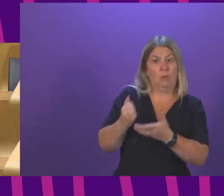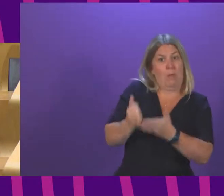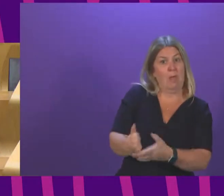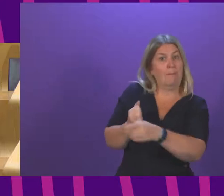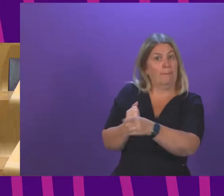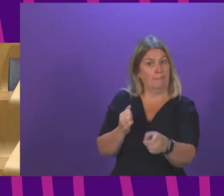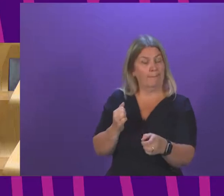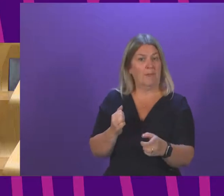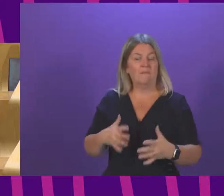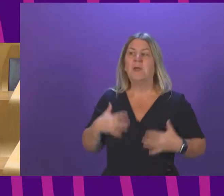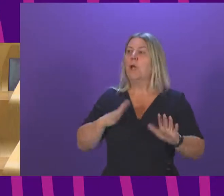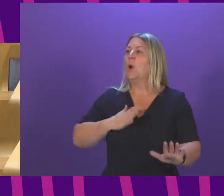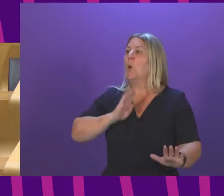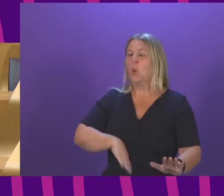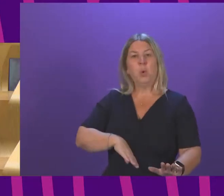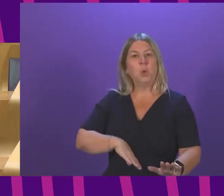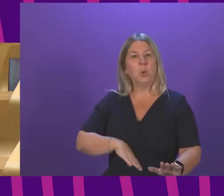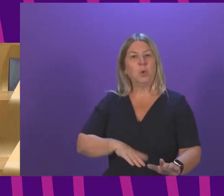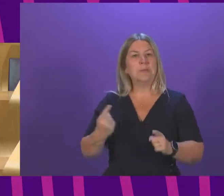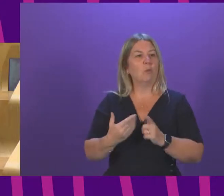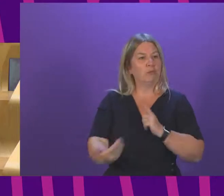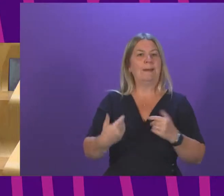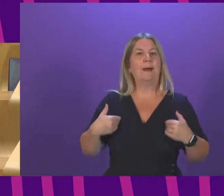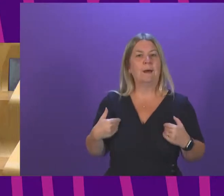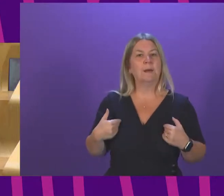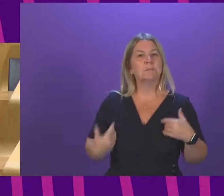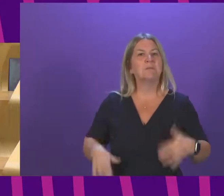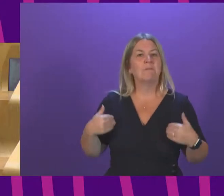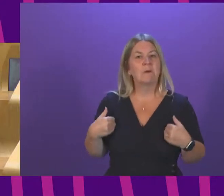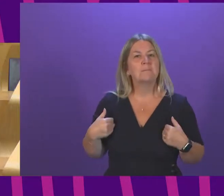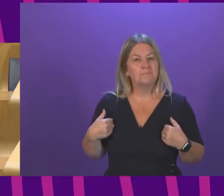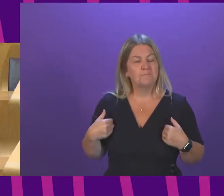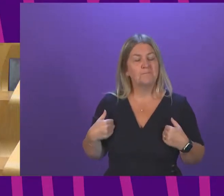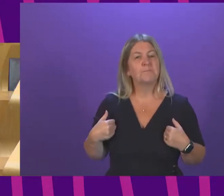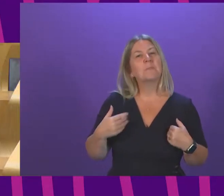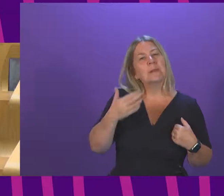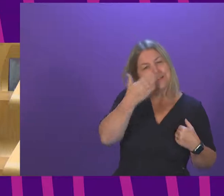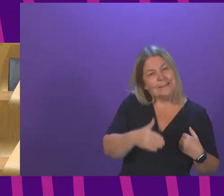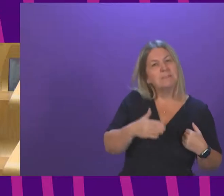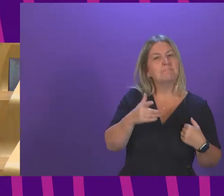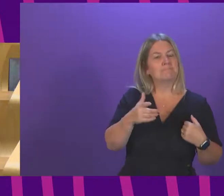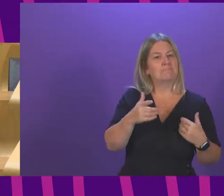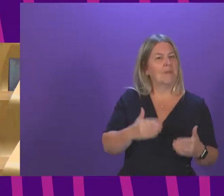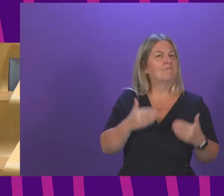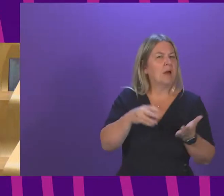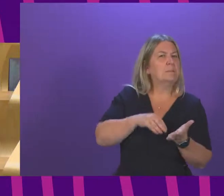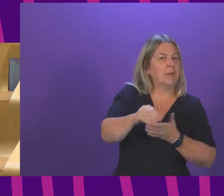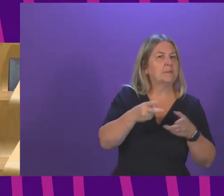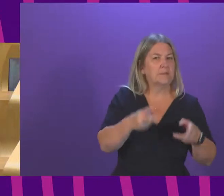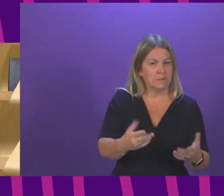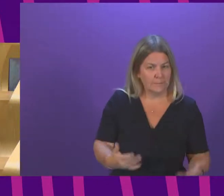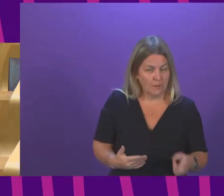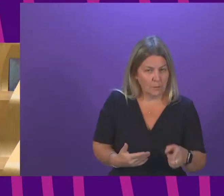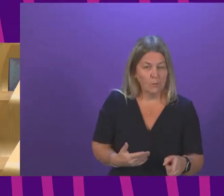achieve some form of redress. And, indeed, the evidence that I now see from the advanced payment system that we have had in place now for